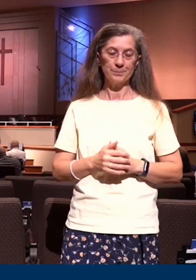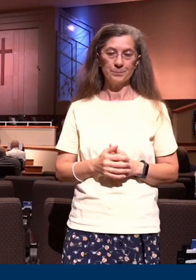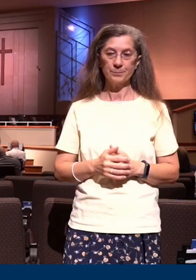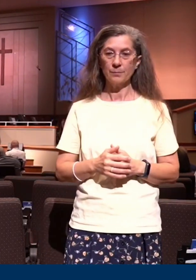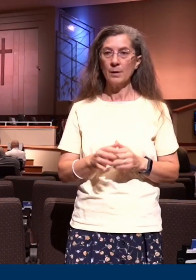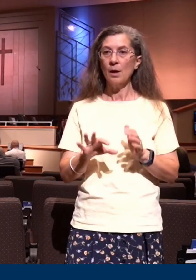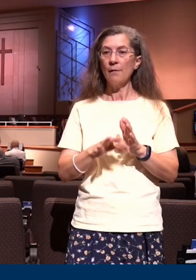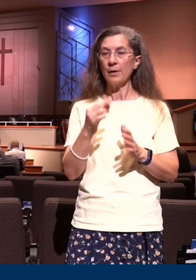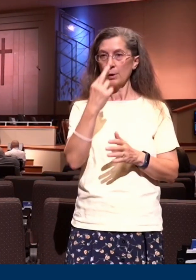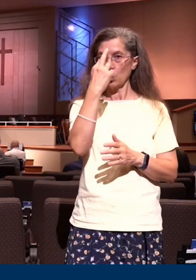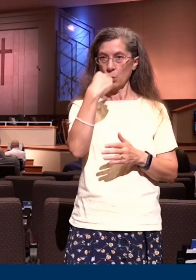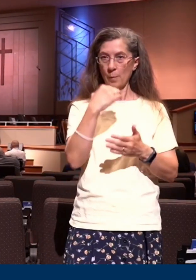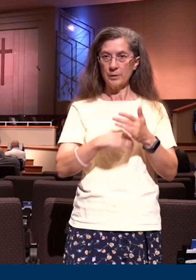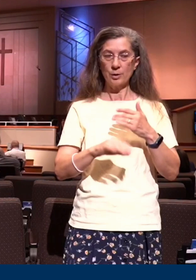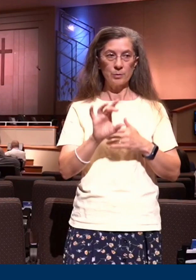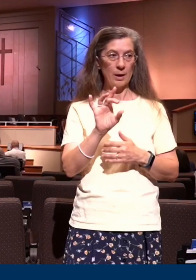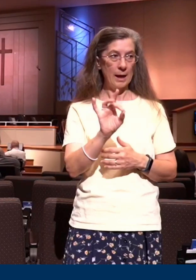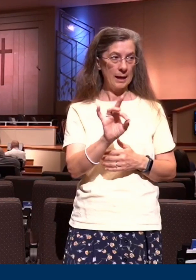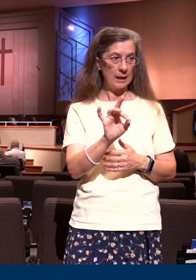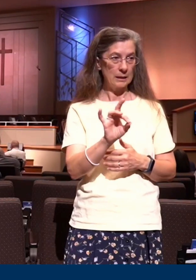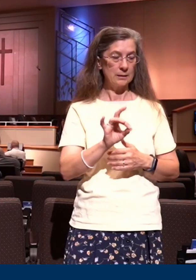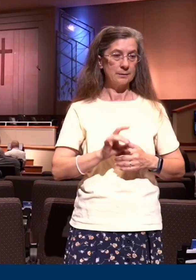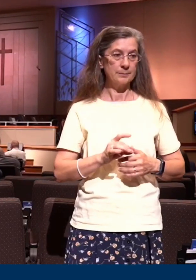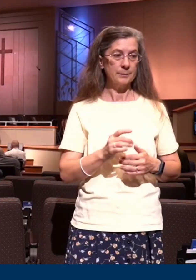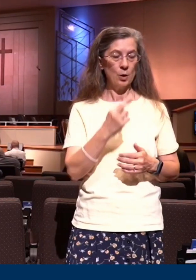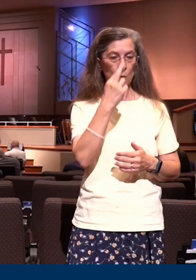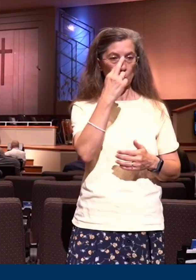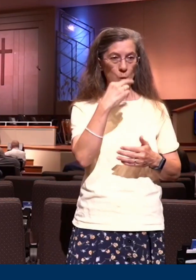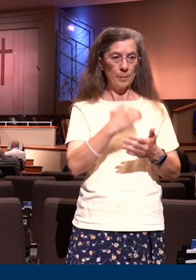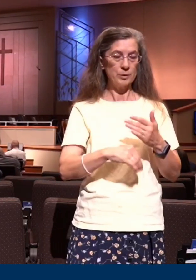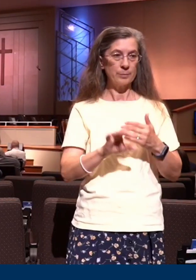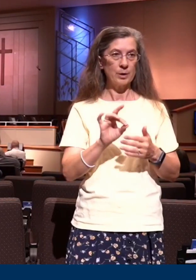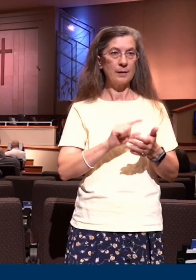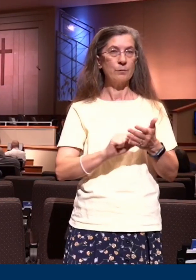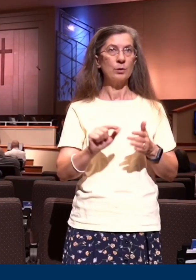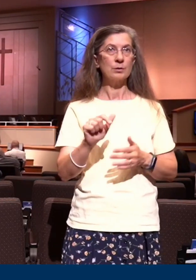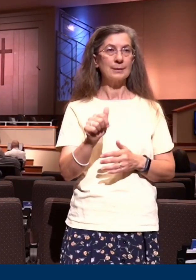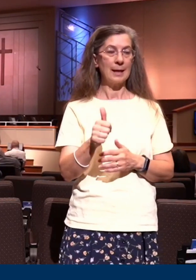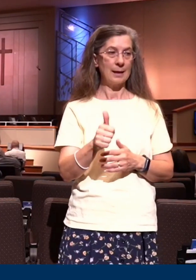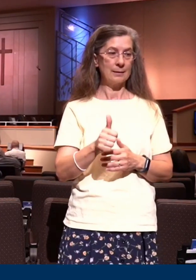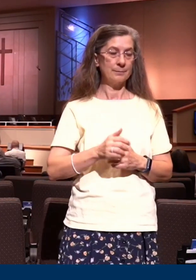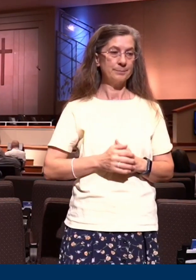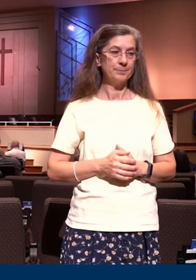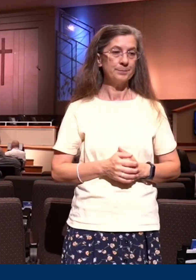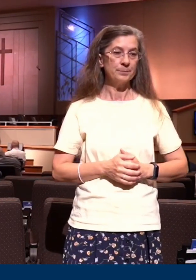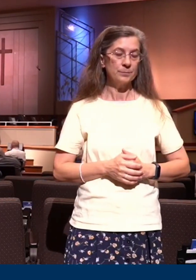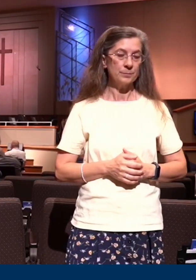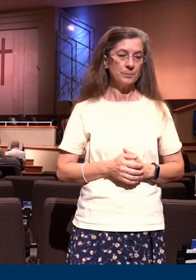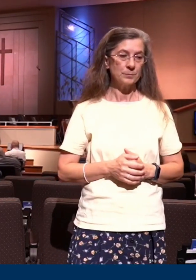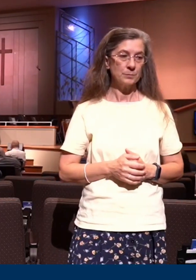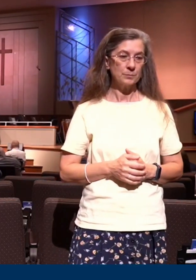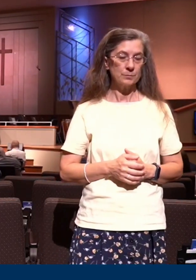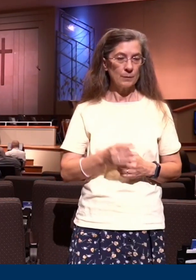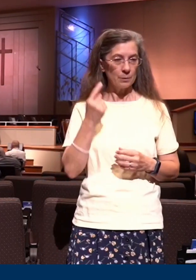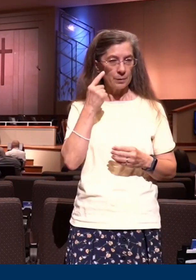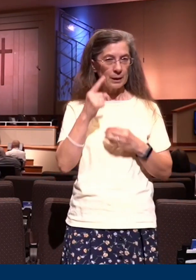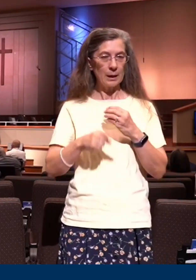to Romans 8 just for a moment, chapter 8 and verse 10, as we consider this new life.